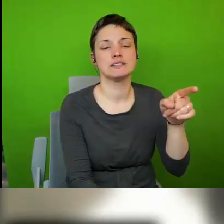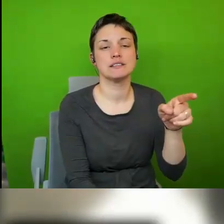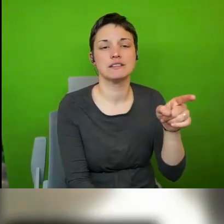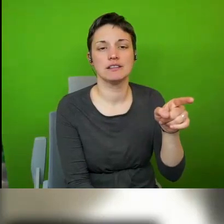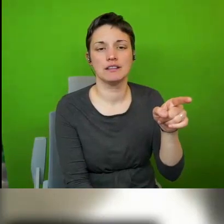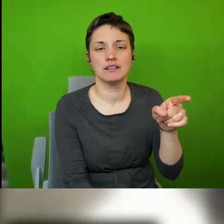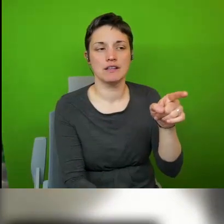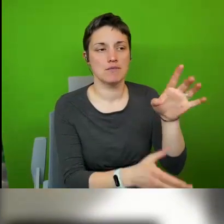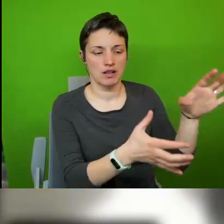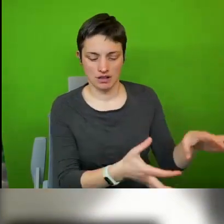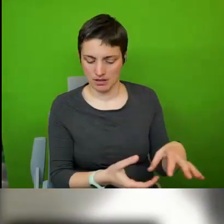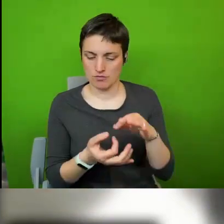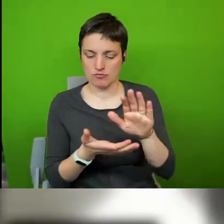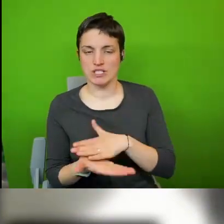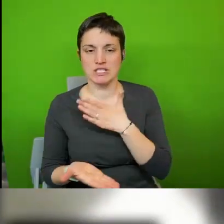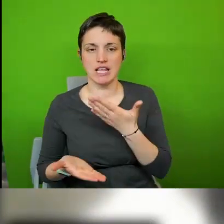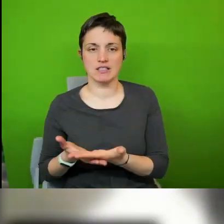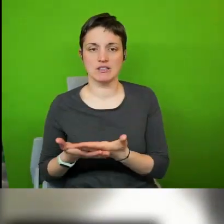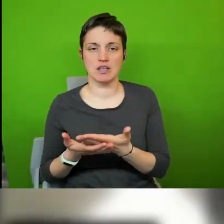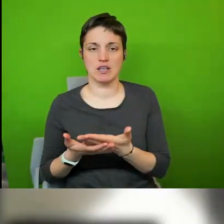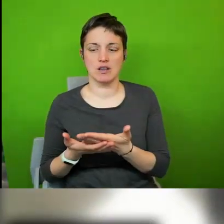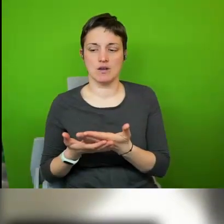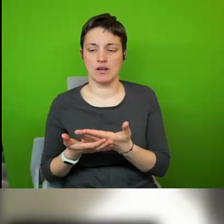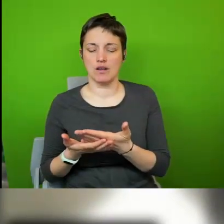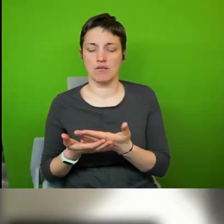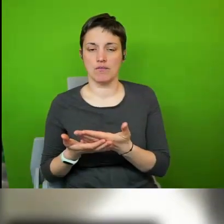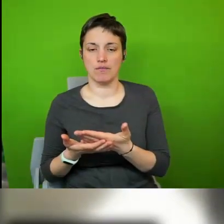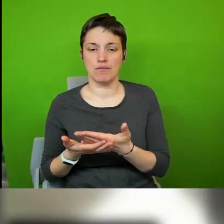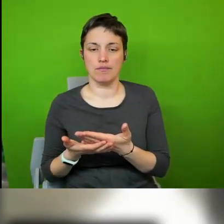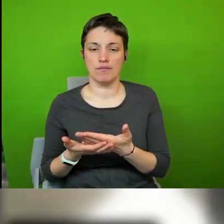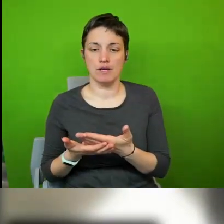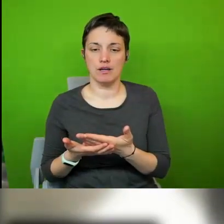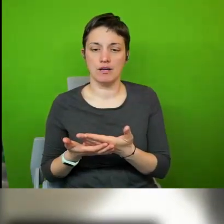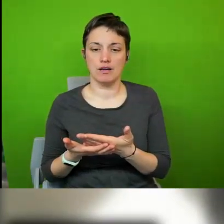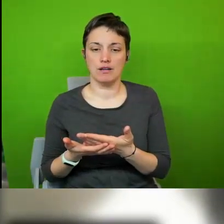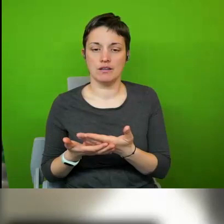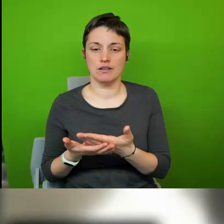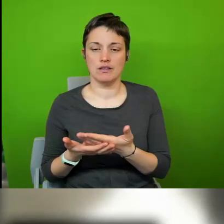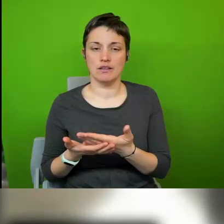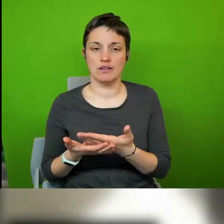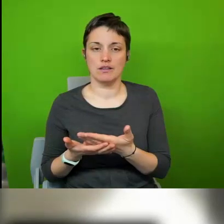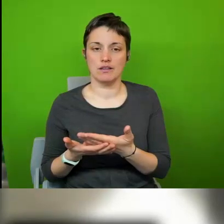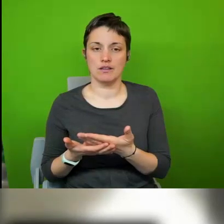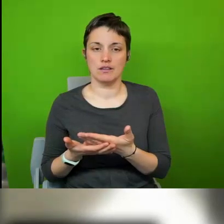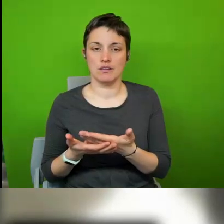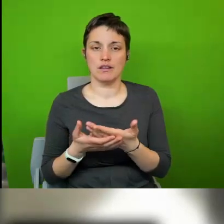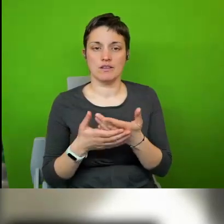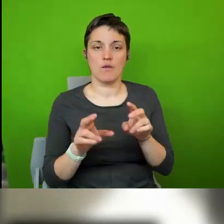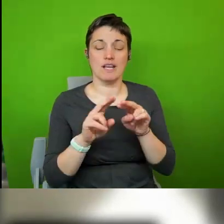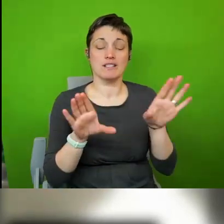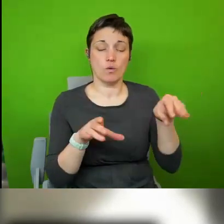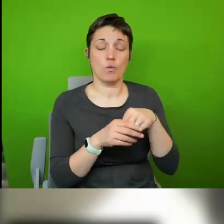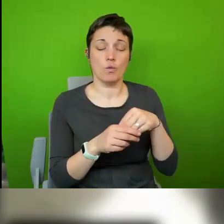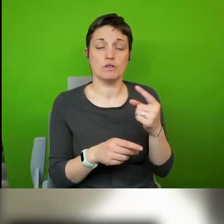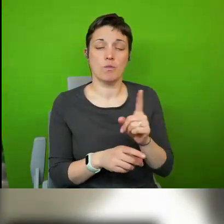principles has been translated into an international human rights system that does surprise surprise include the european court of human rights